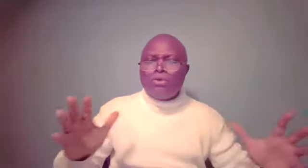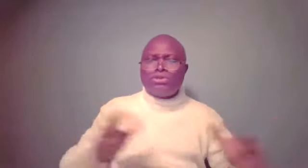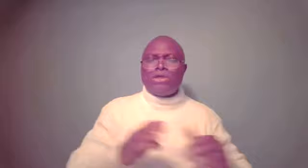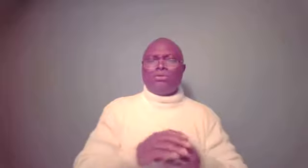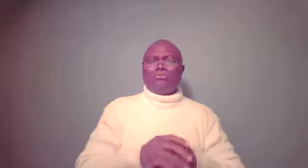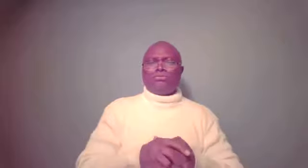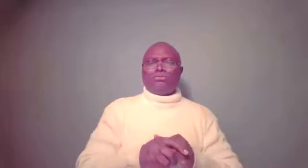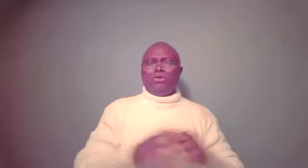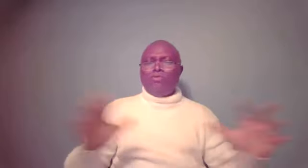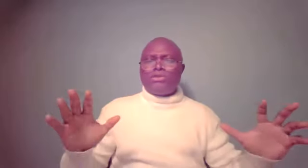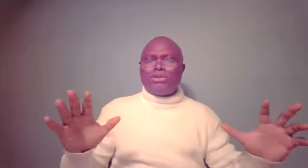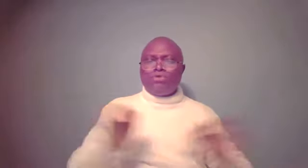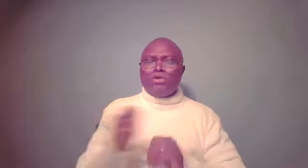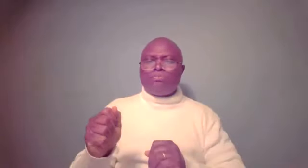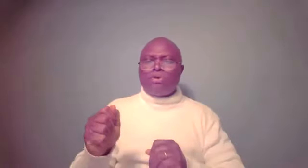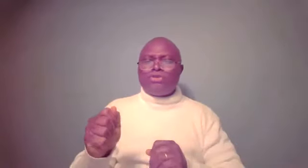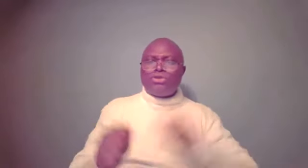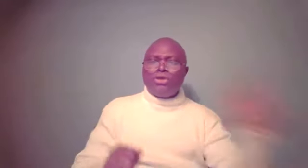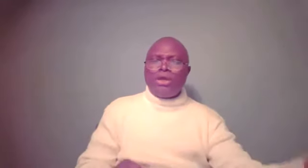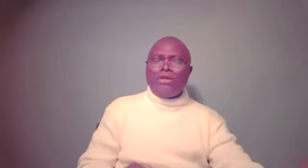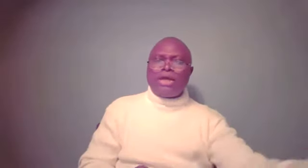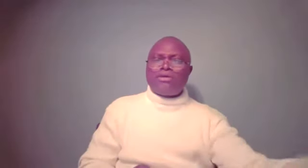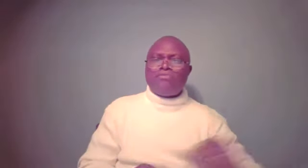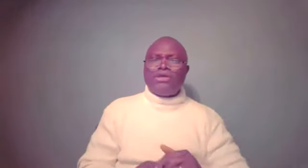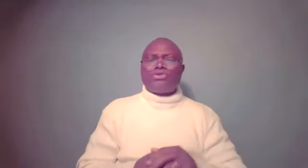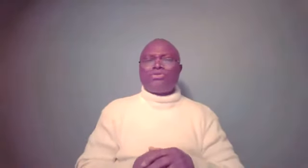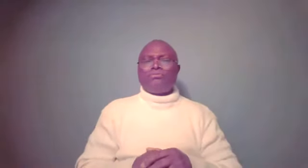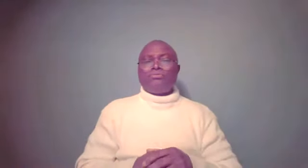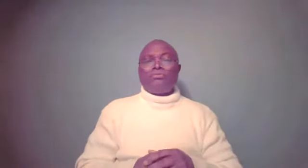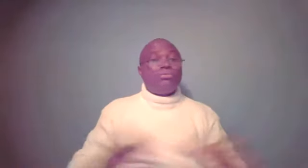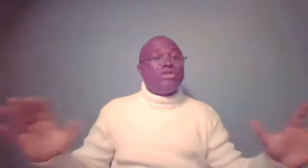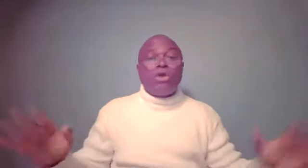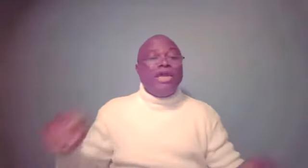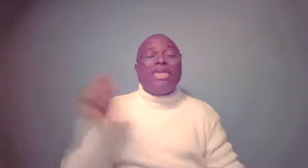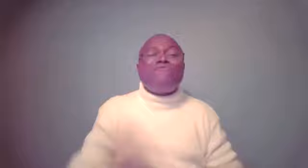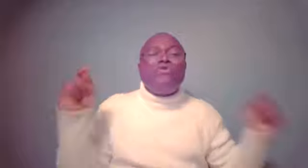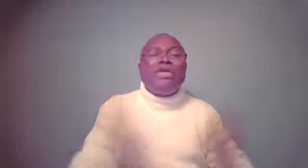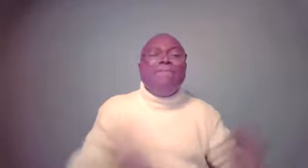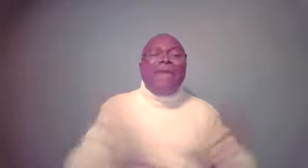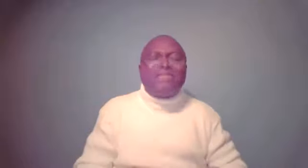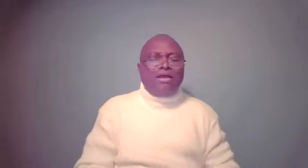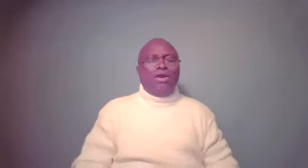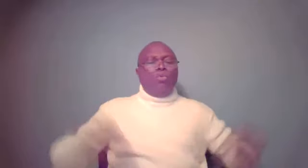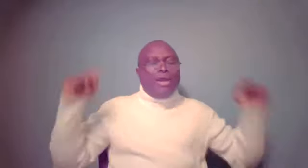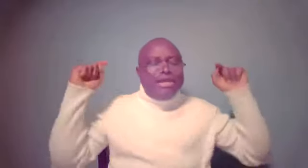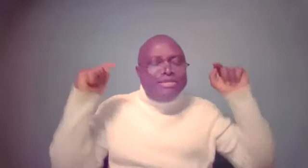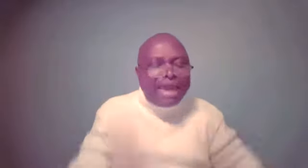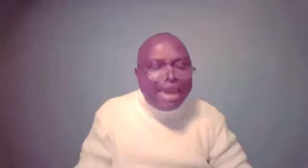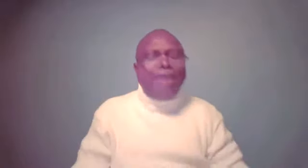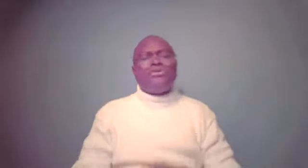negotiator. You want this? You want this porridge? Hey, you got to give me this. And so even in Bethel, when he named